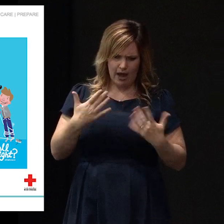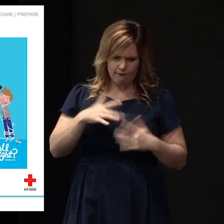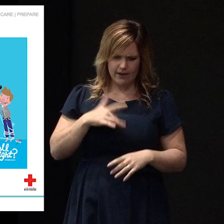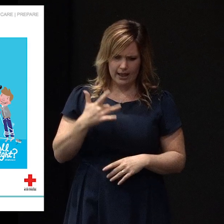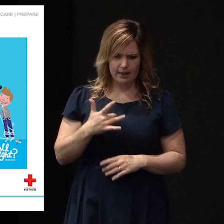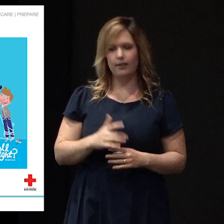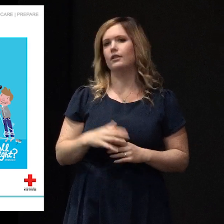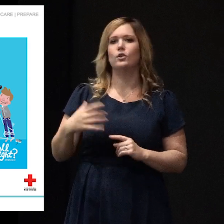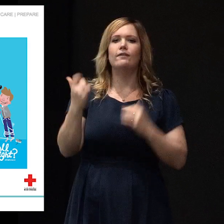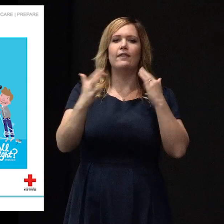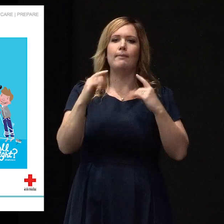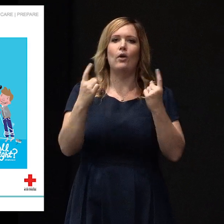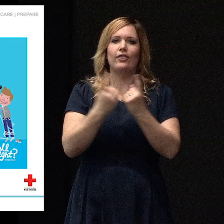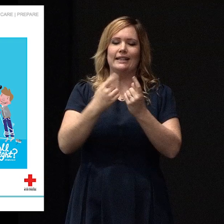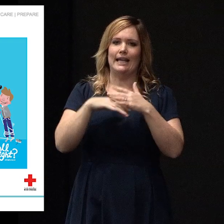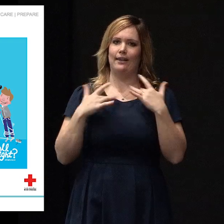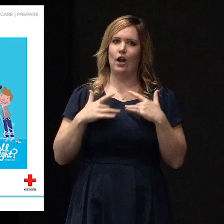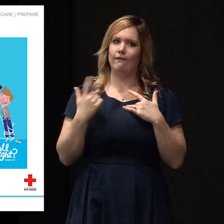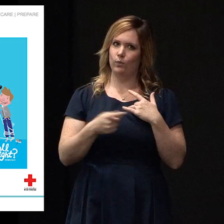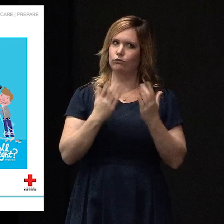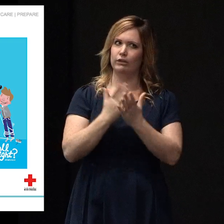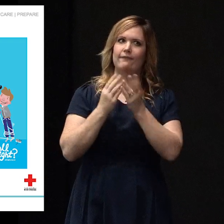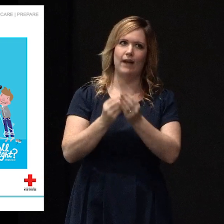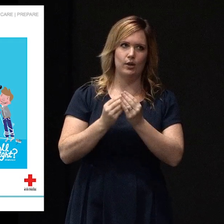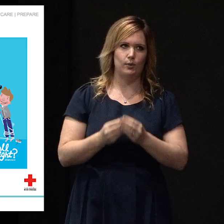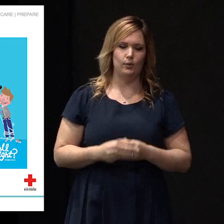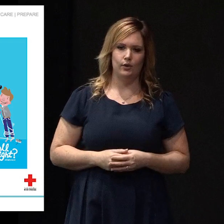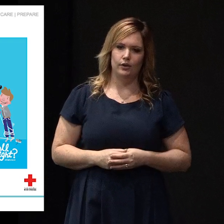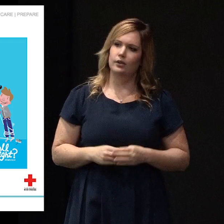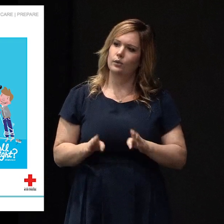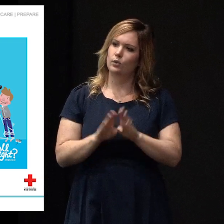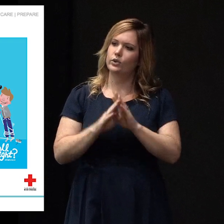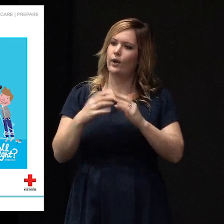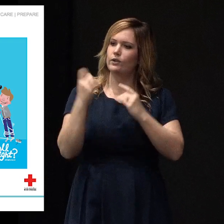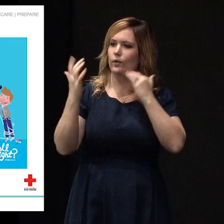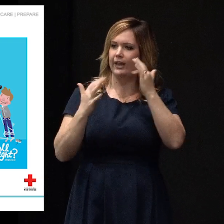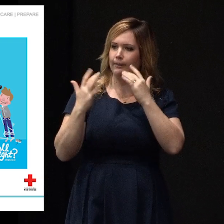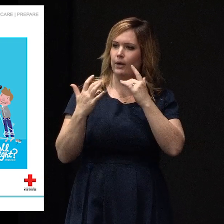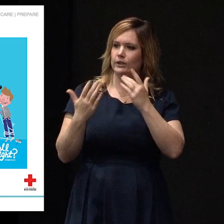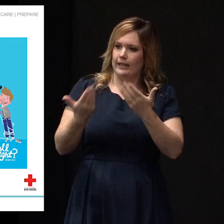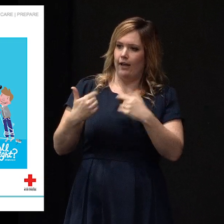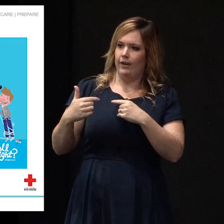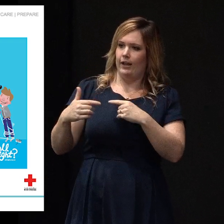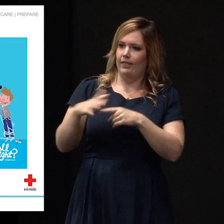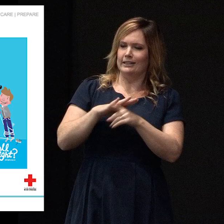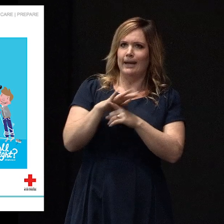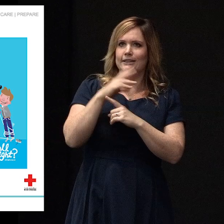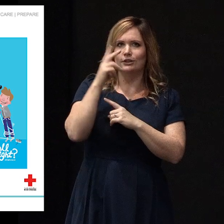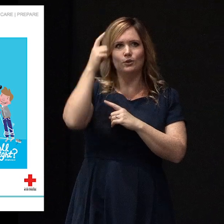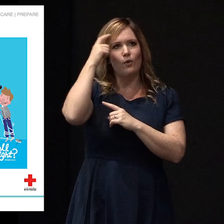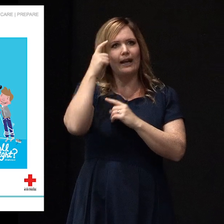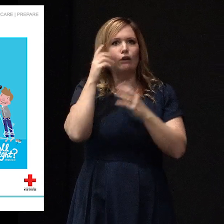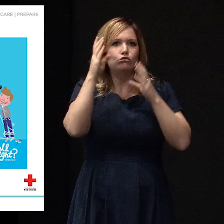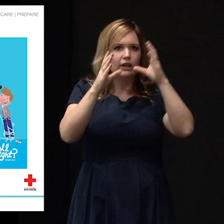It's about protecting those things in life that give our life value. And it's about giving ourselves the space and the ability to be able to think creatively and